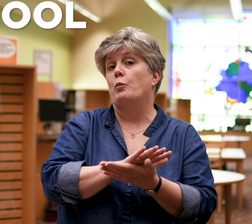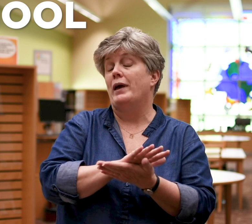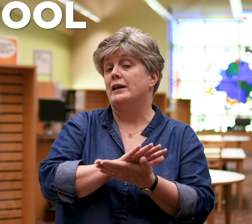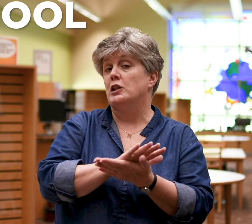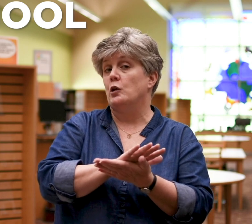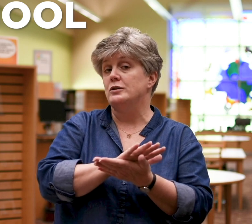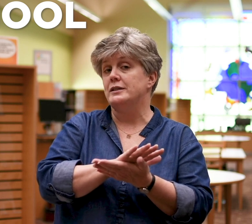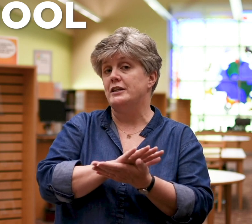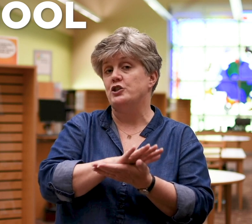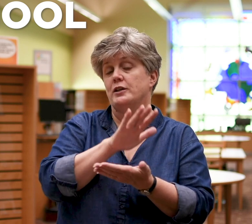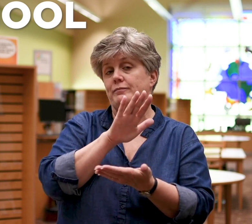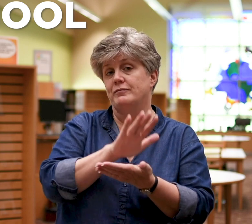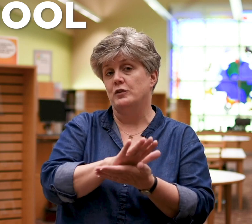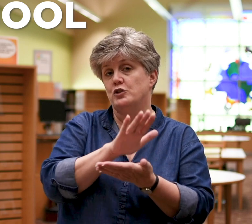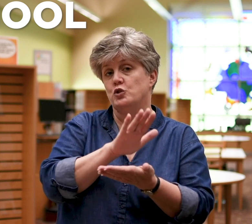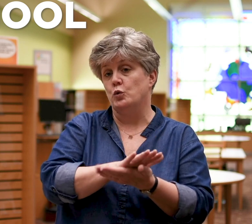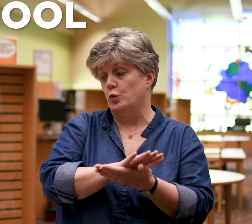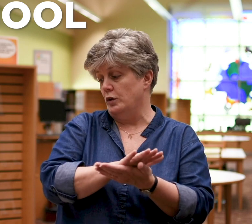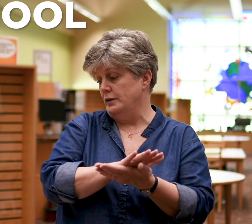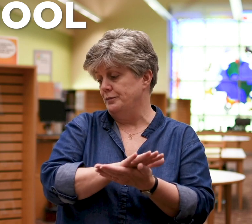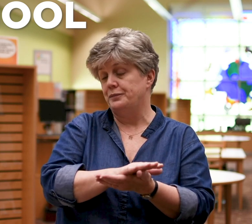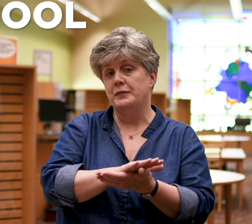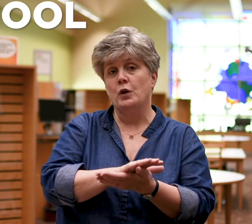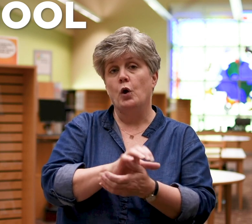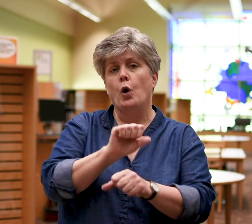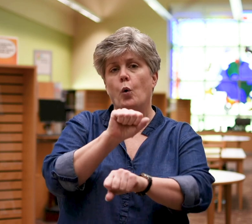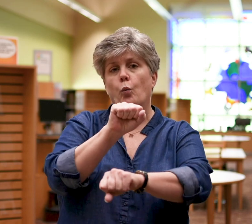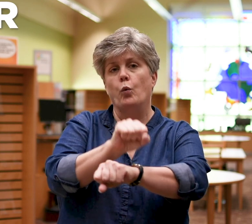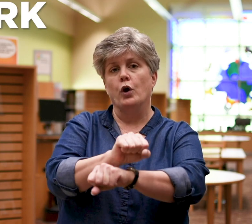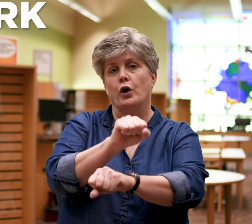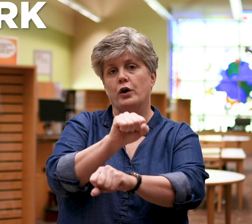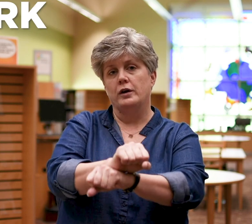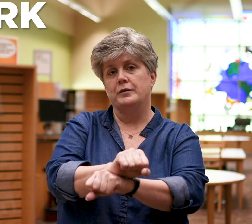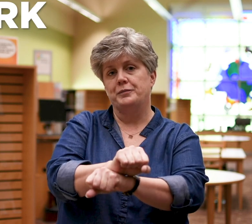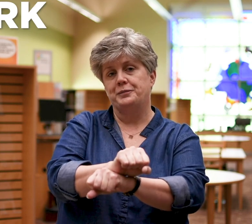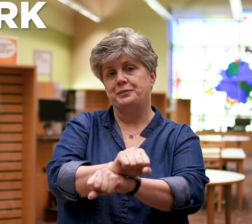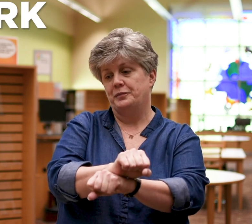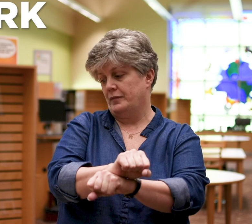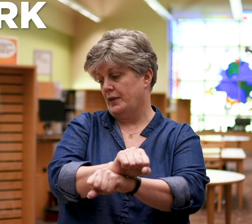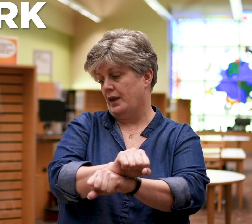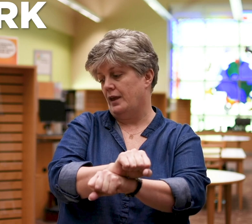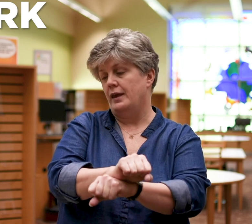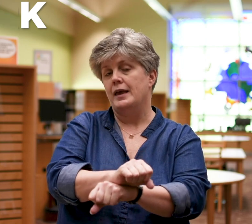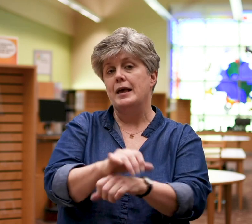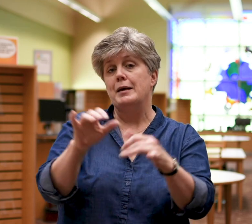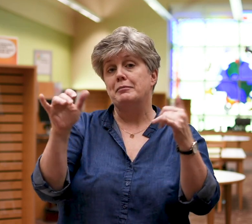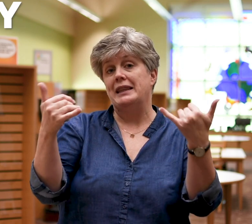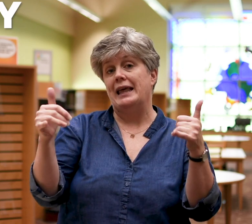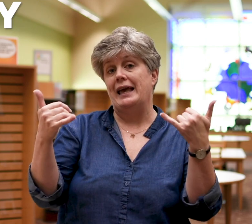pay close attention school work play